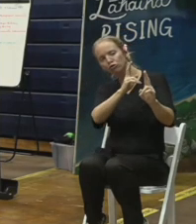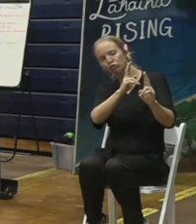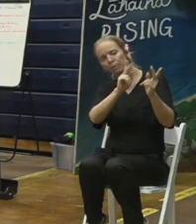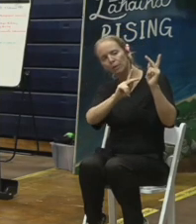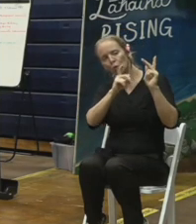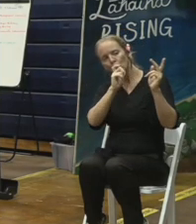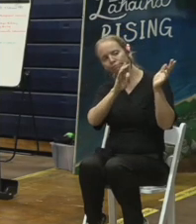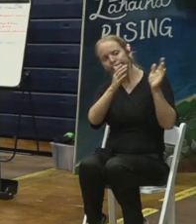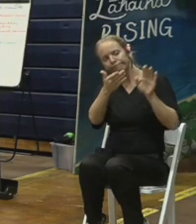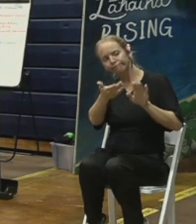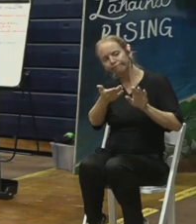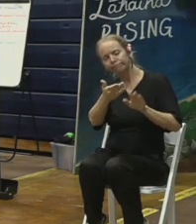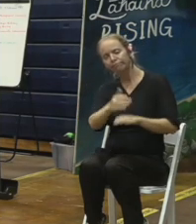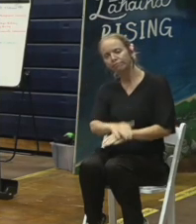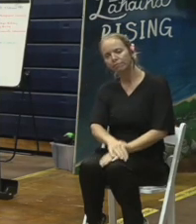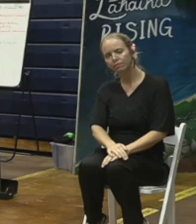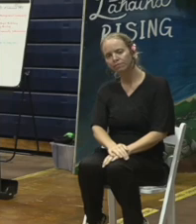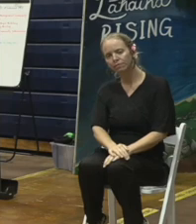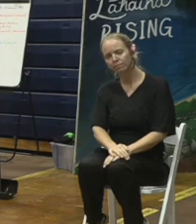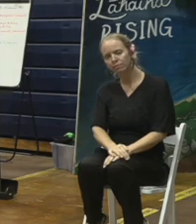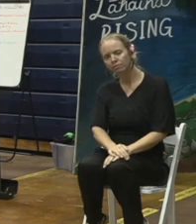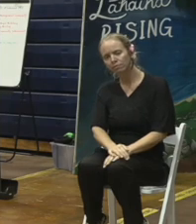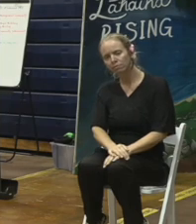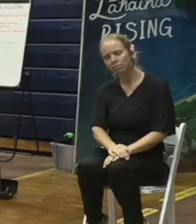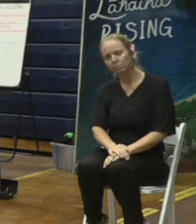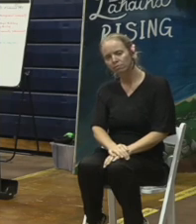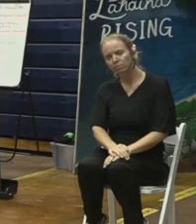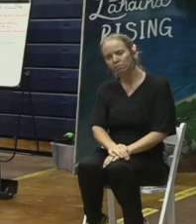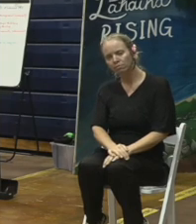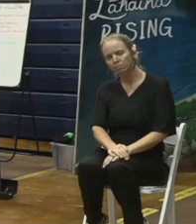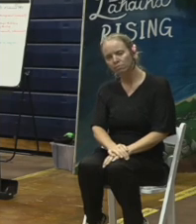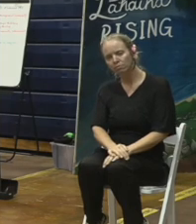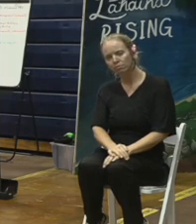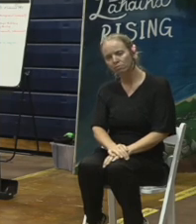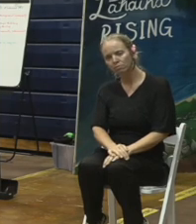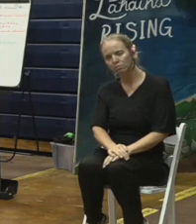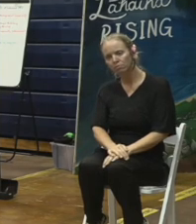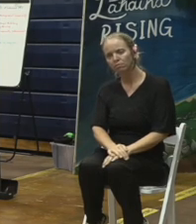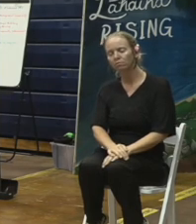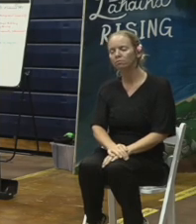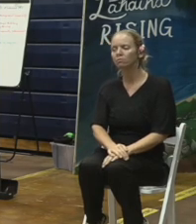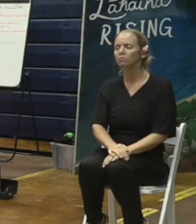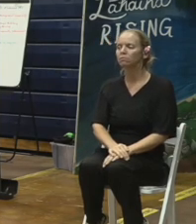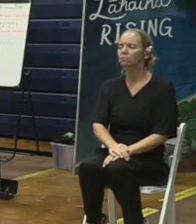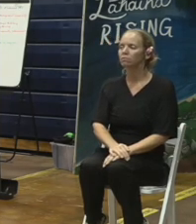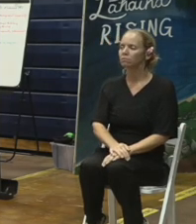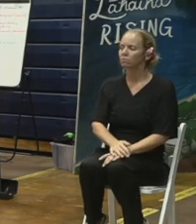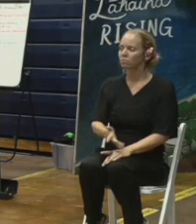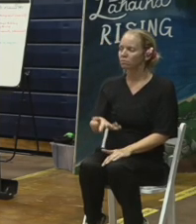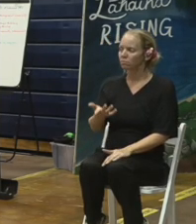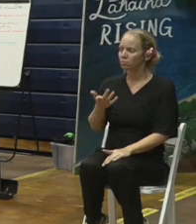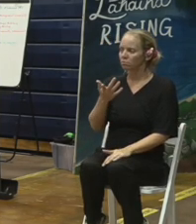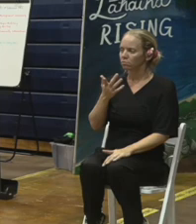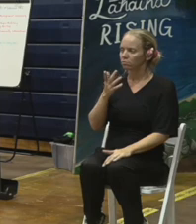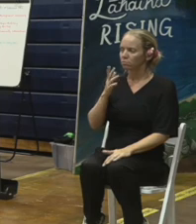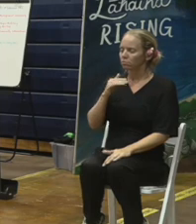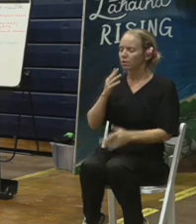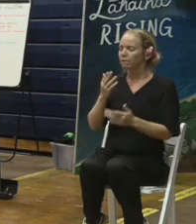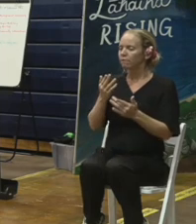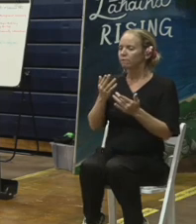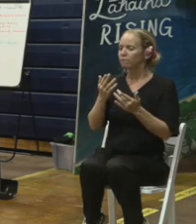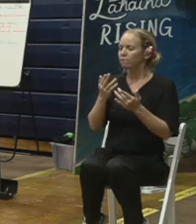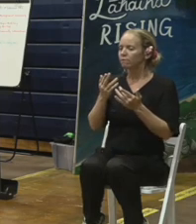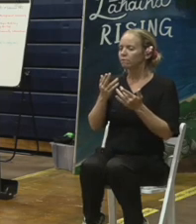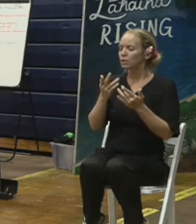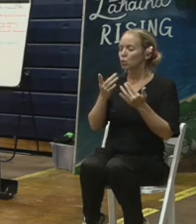and then there was another section for the management of the wildfire debris I would prefer and there were a list of options so